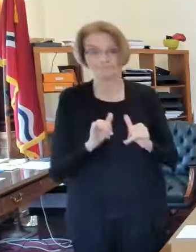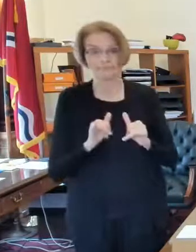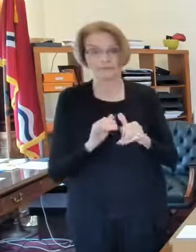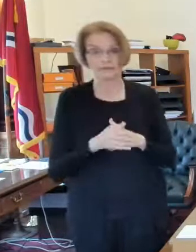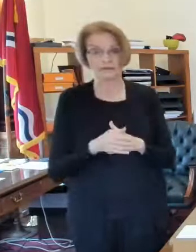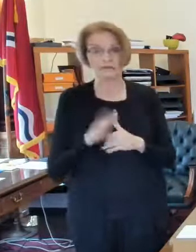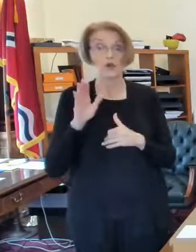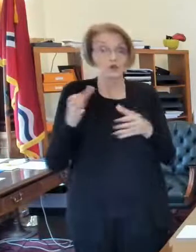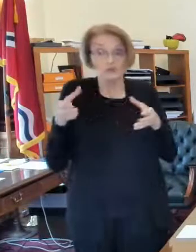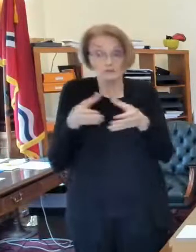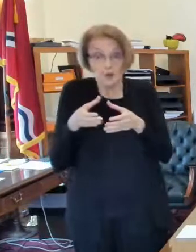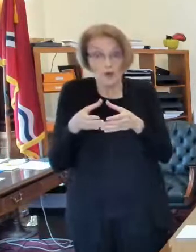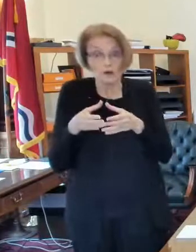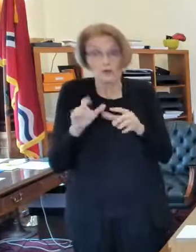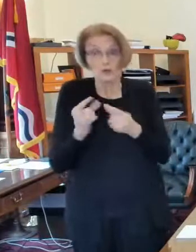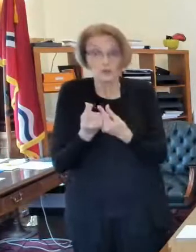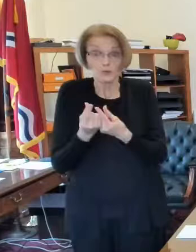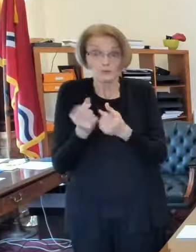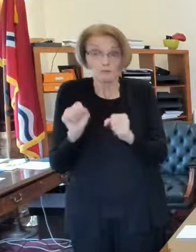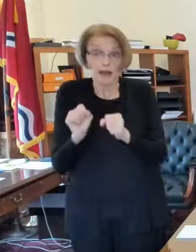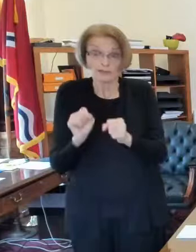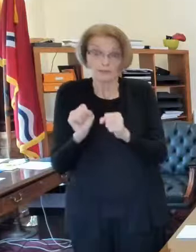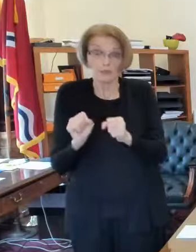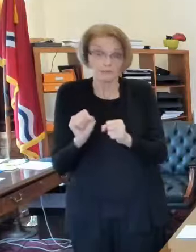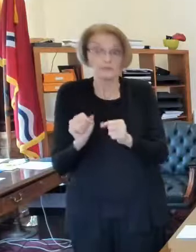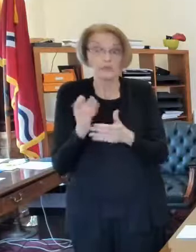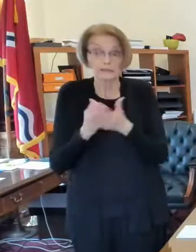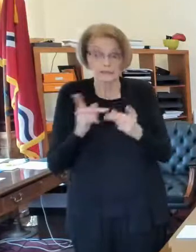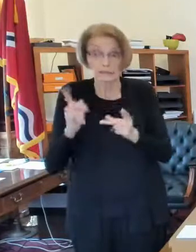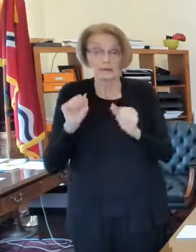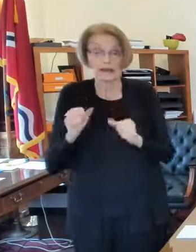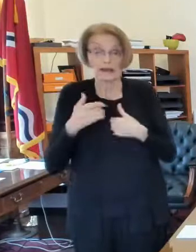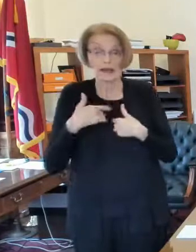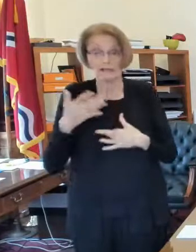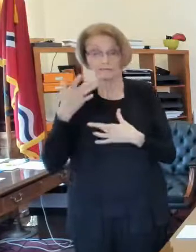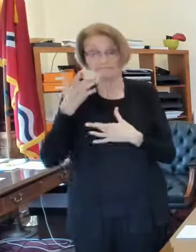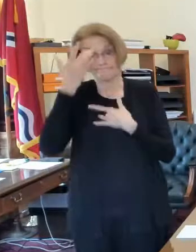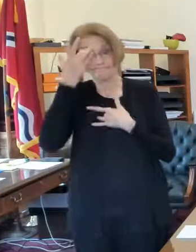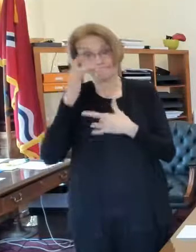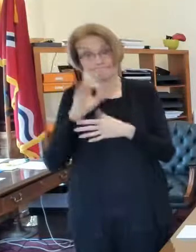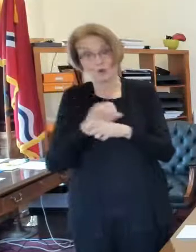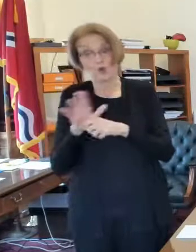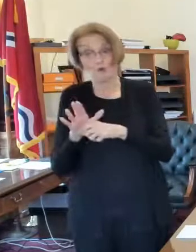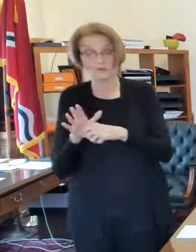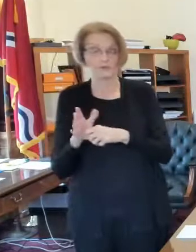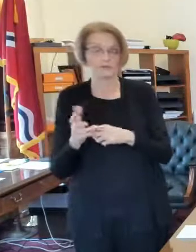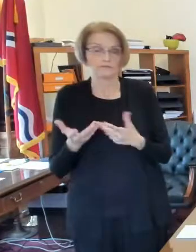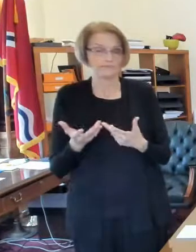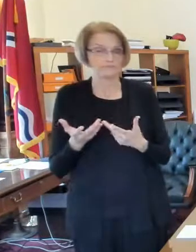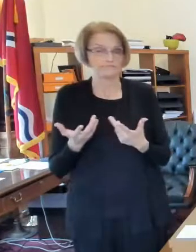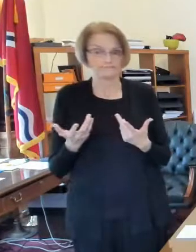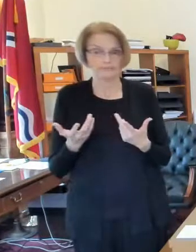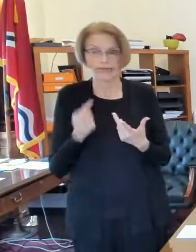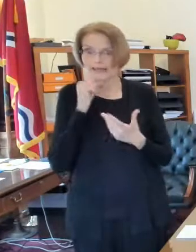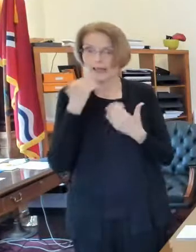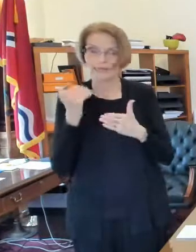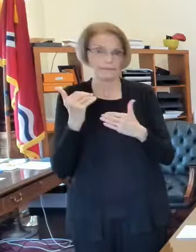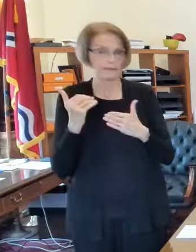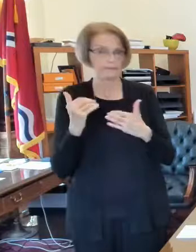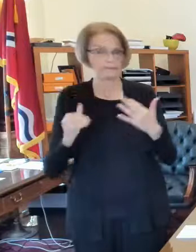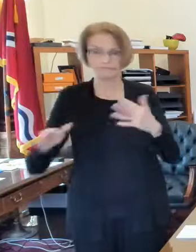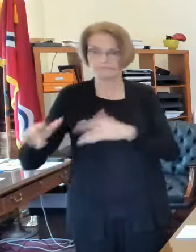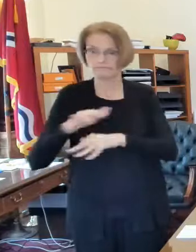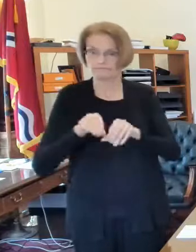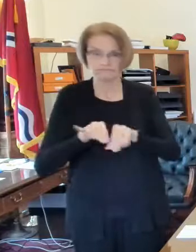in your small group potentially as well so covid is everywhere um what we've seen and if you've been